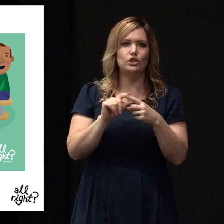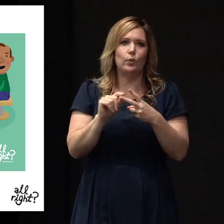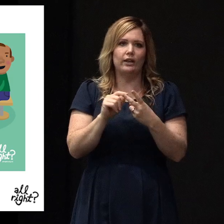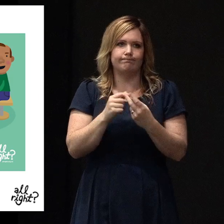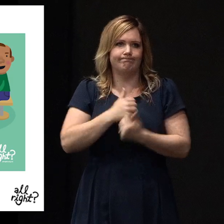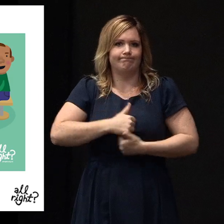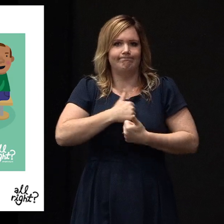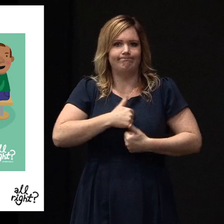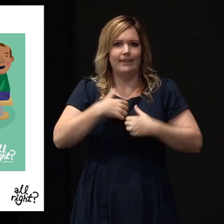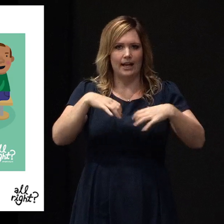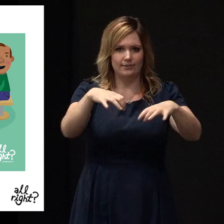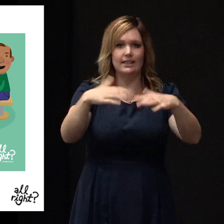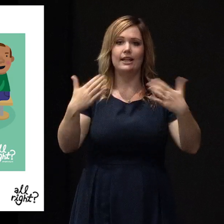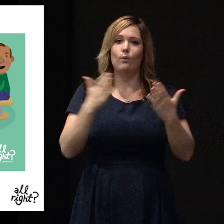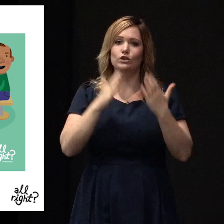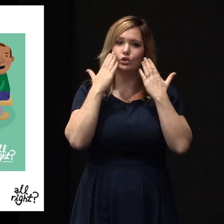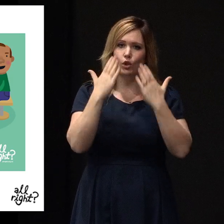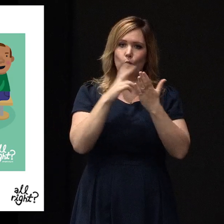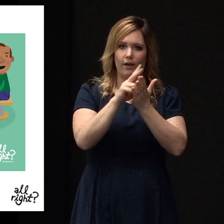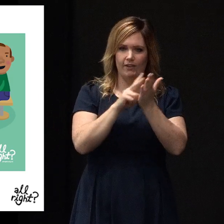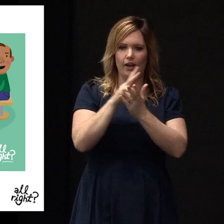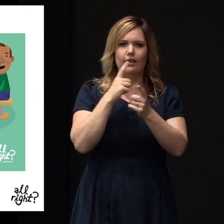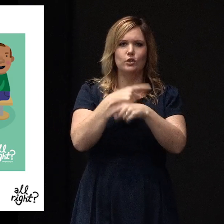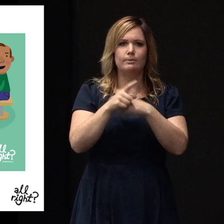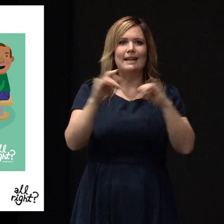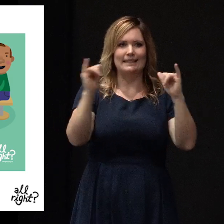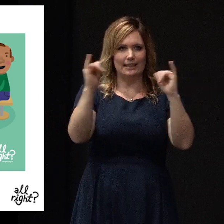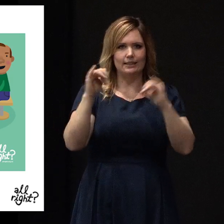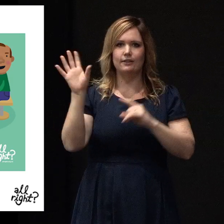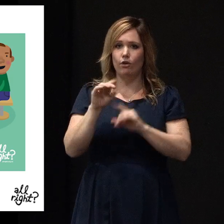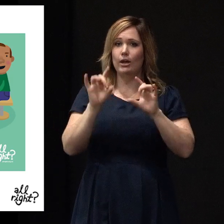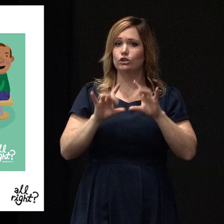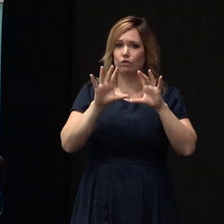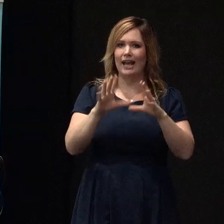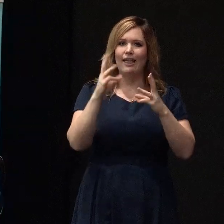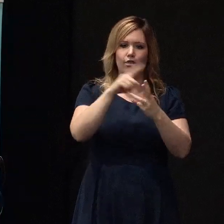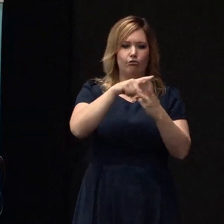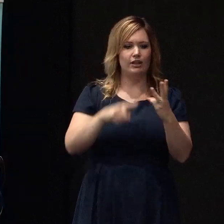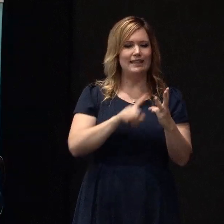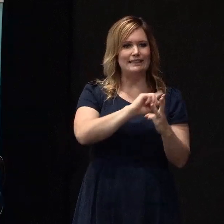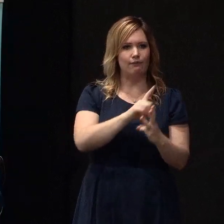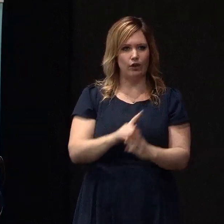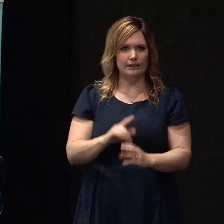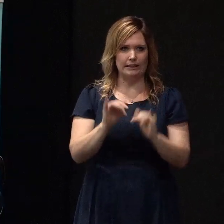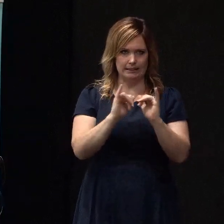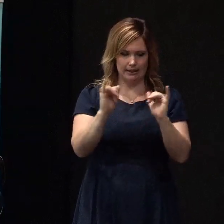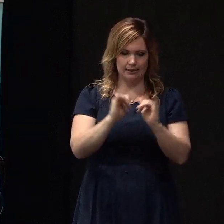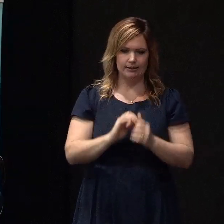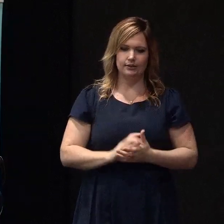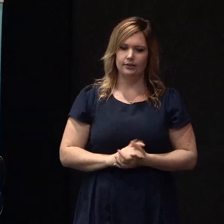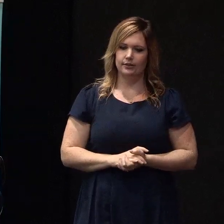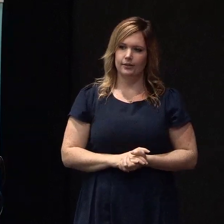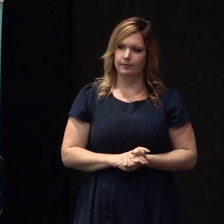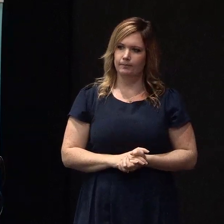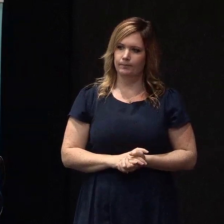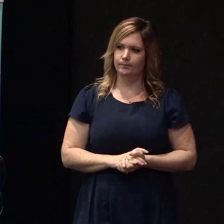I'm going to show you next a video that, again, looks at disasters. These ones are in Australia, three different disasters, looking at the